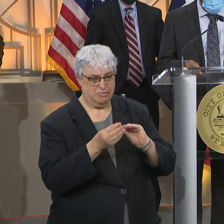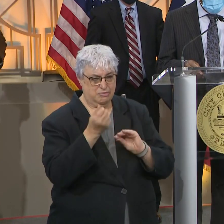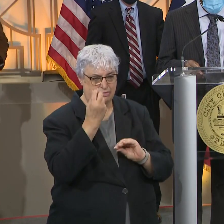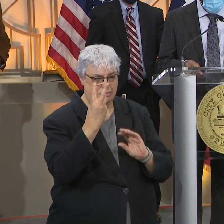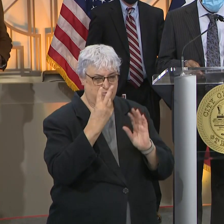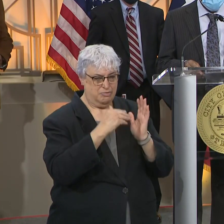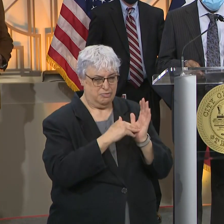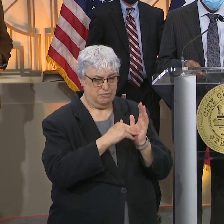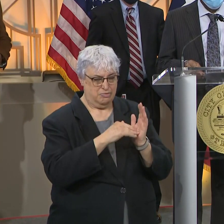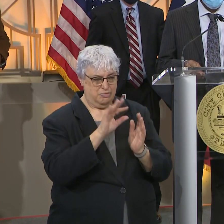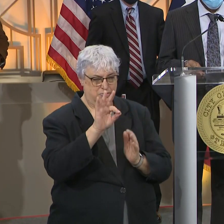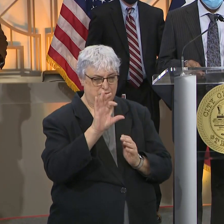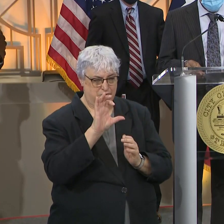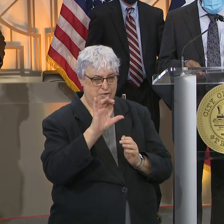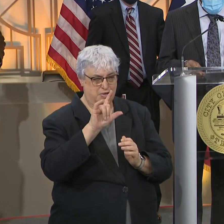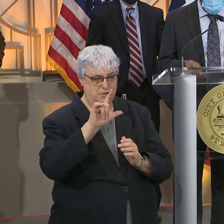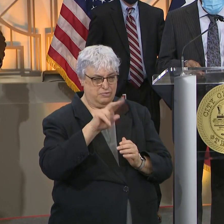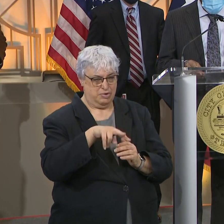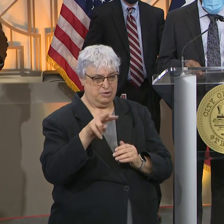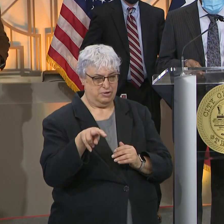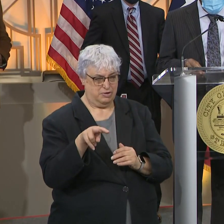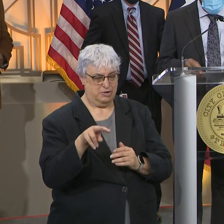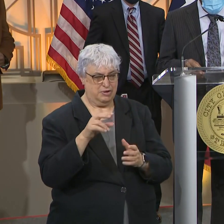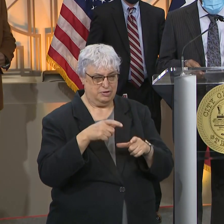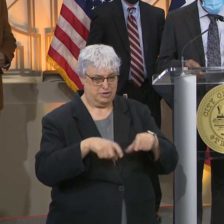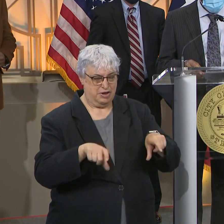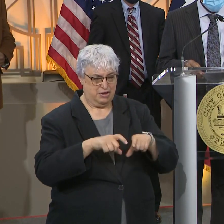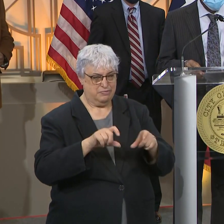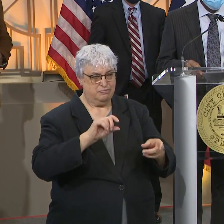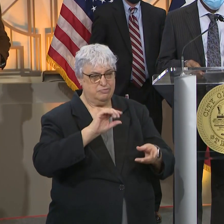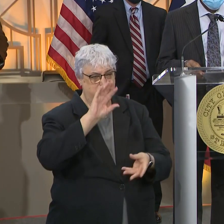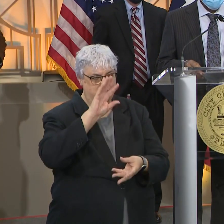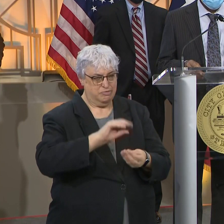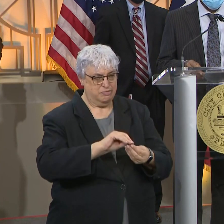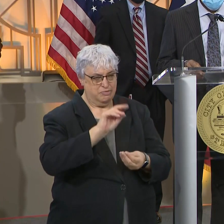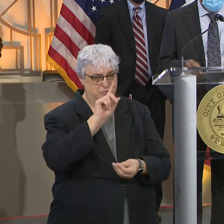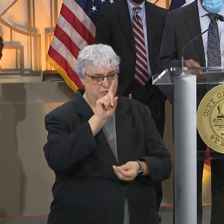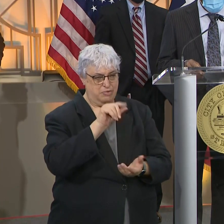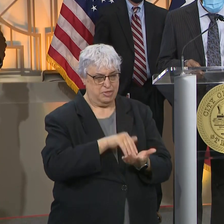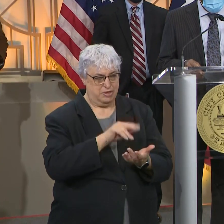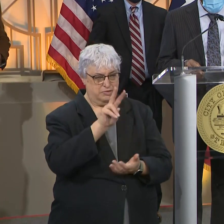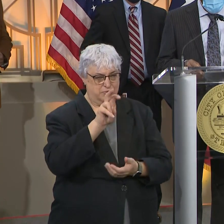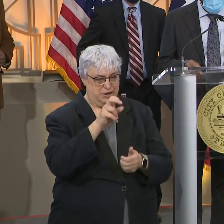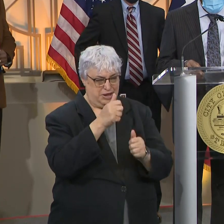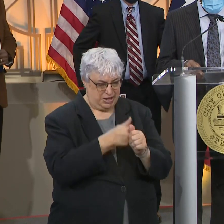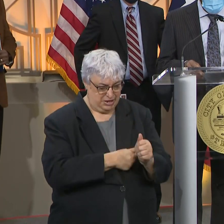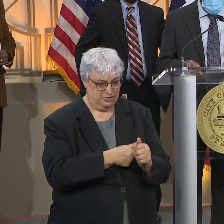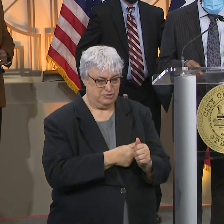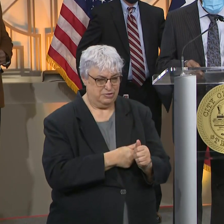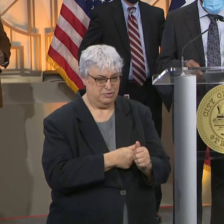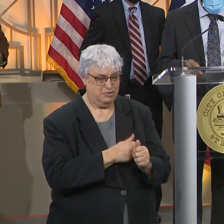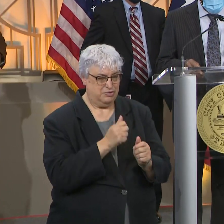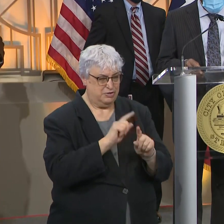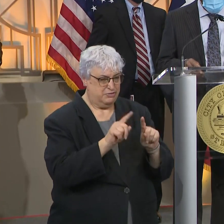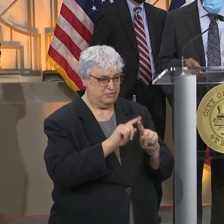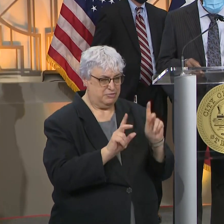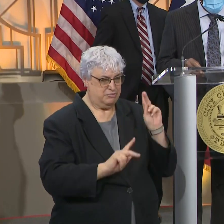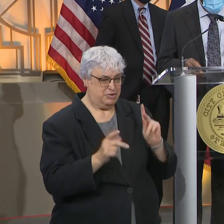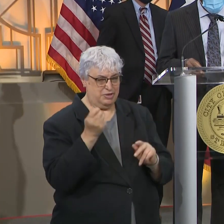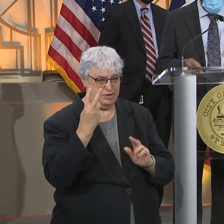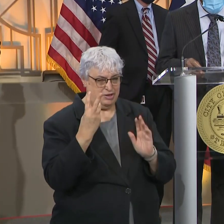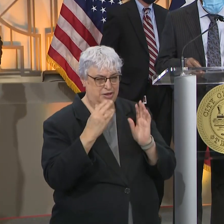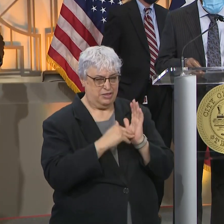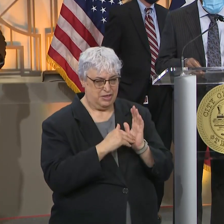,922 checks in the amount of $1,200 went out to different individuals. That's